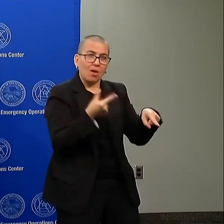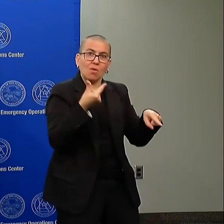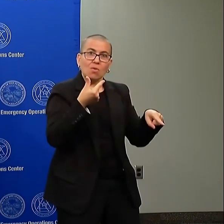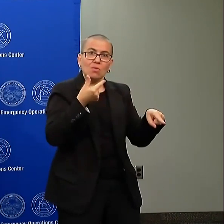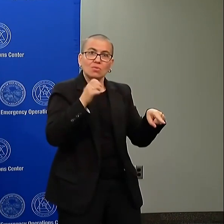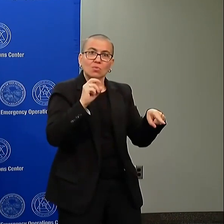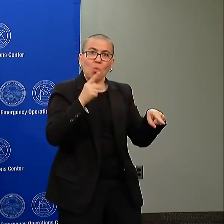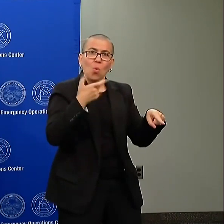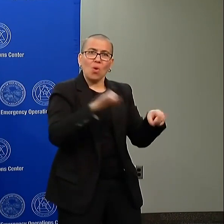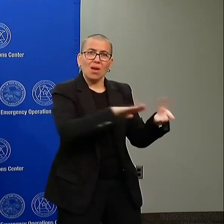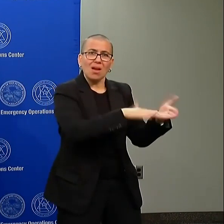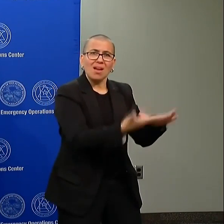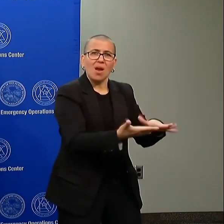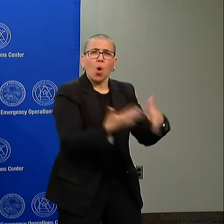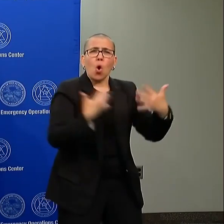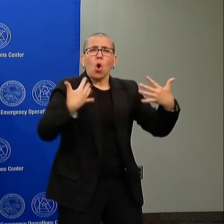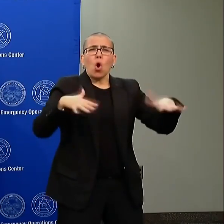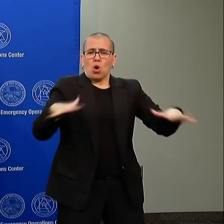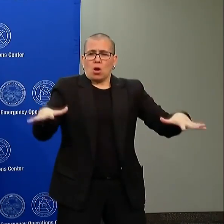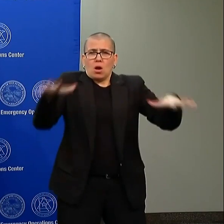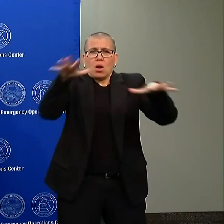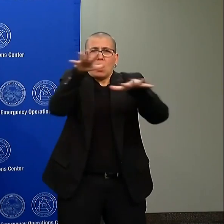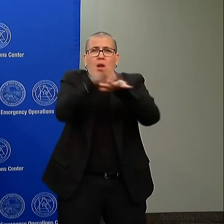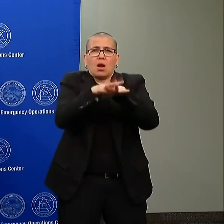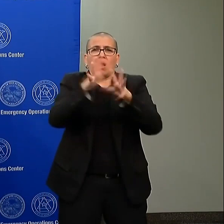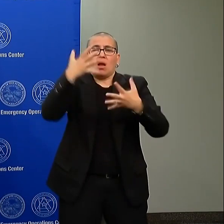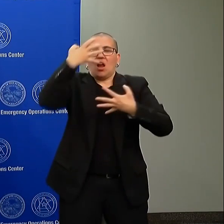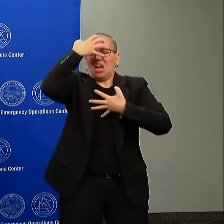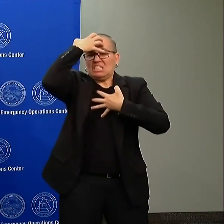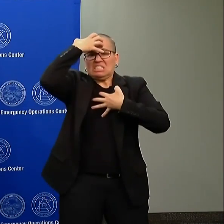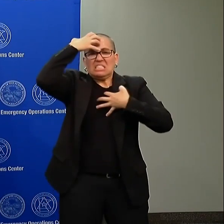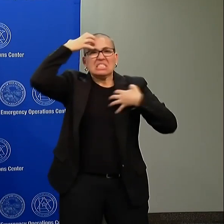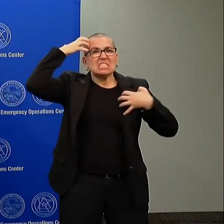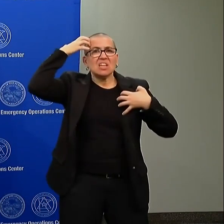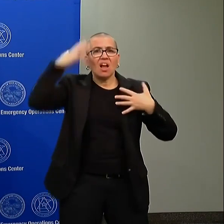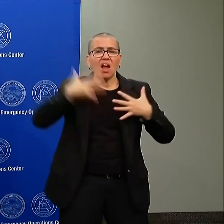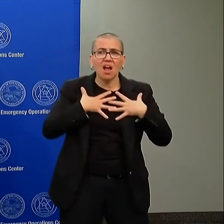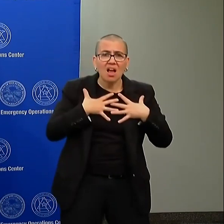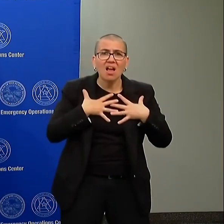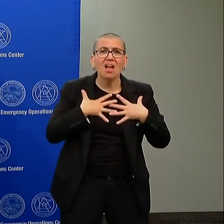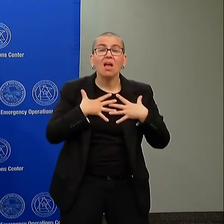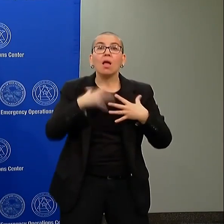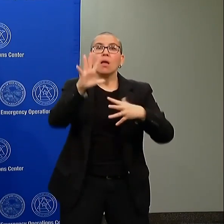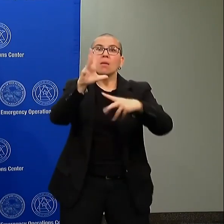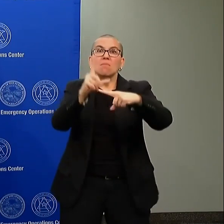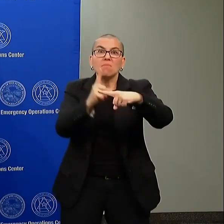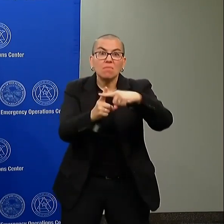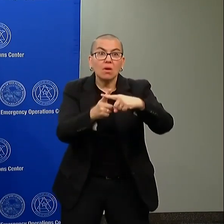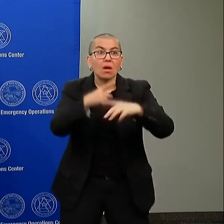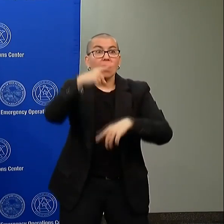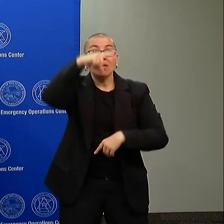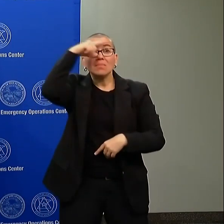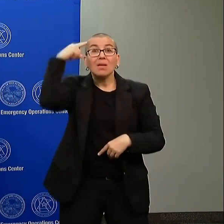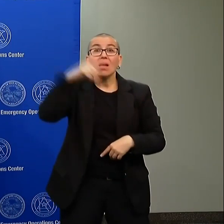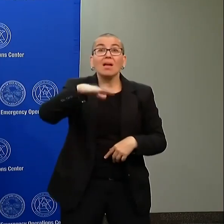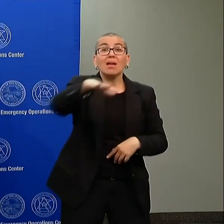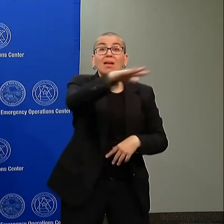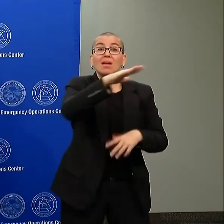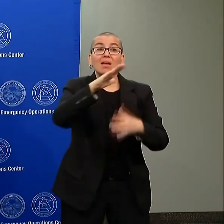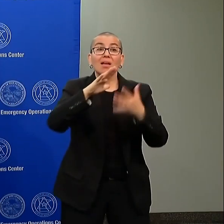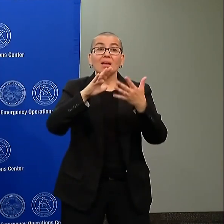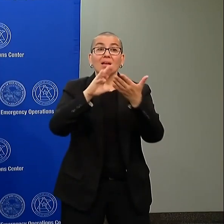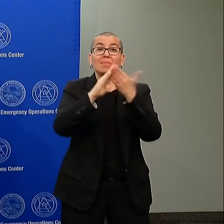re-traumatized right now. As our black owned barber shops, as our immigrant owned restaurants,